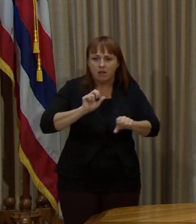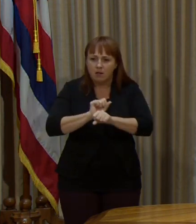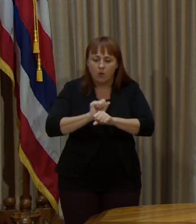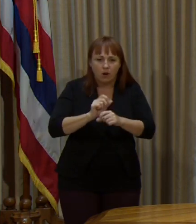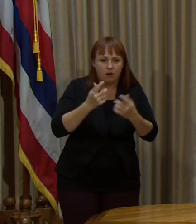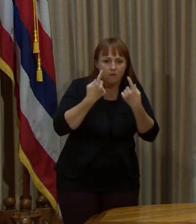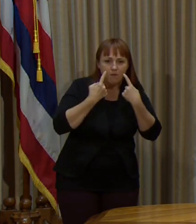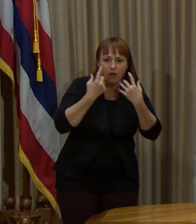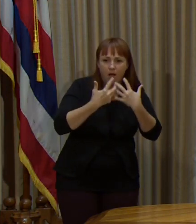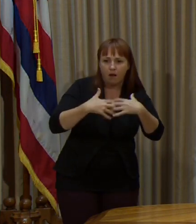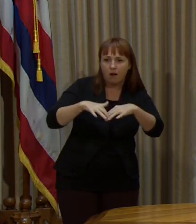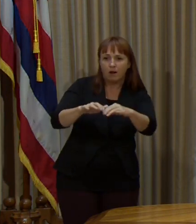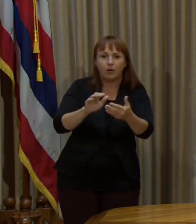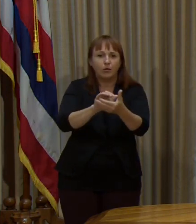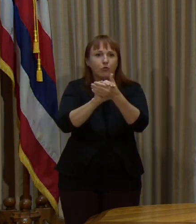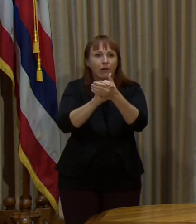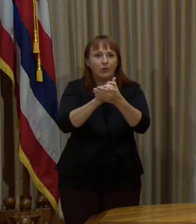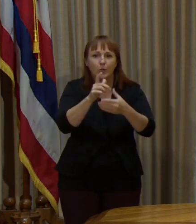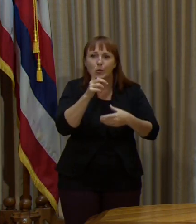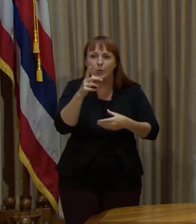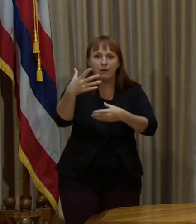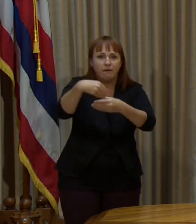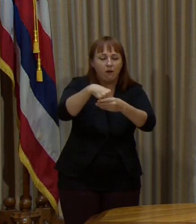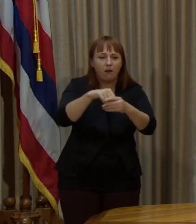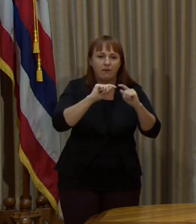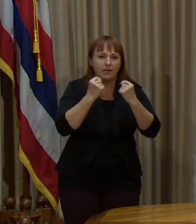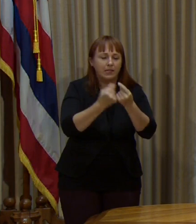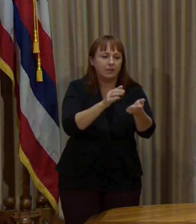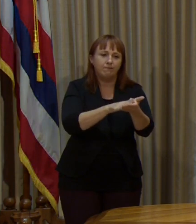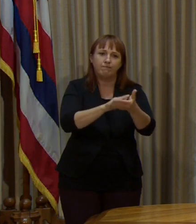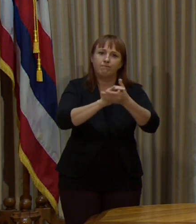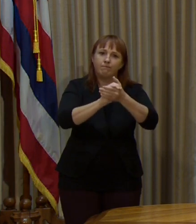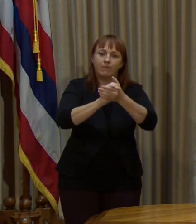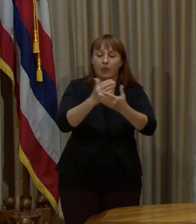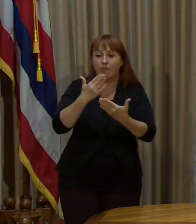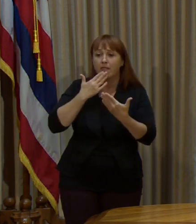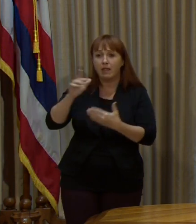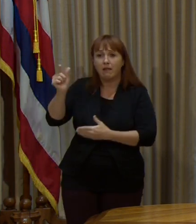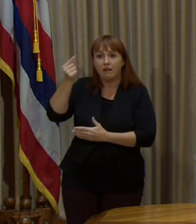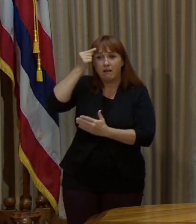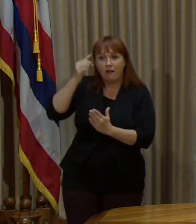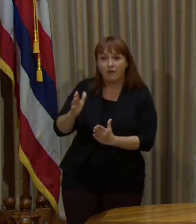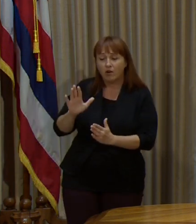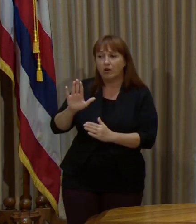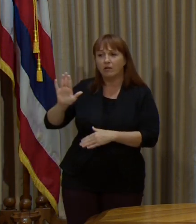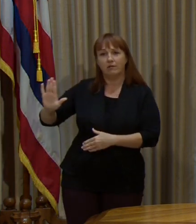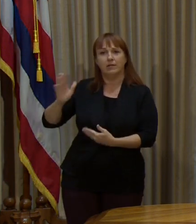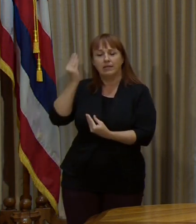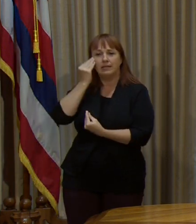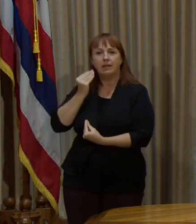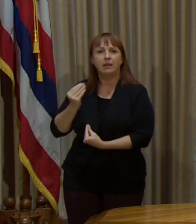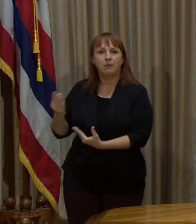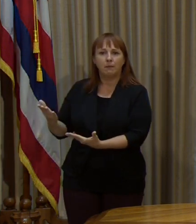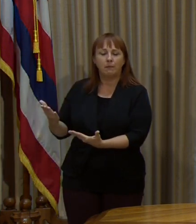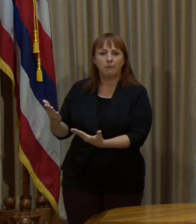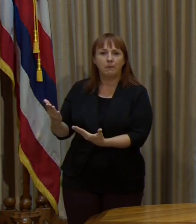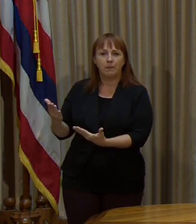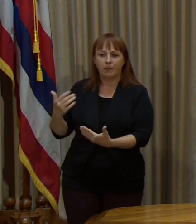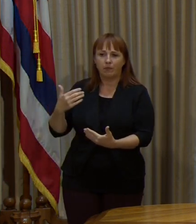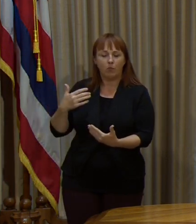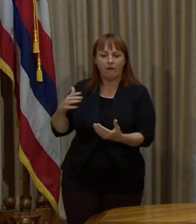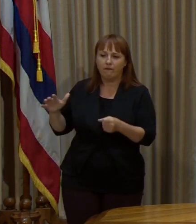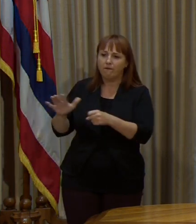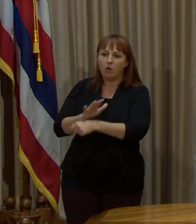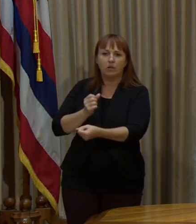happened. I want to congratulate the team that put it together and just want to thank the governor and just let them know that, you know, you have our